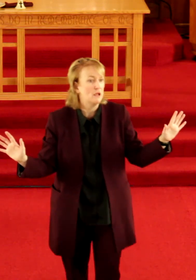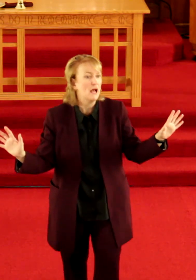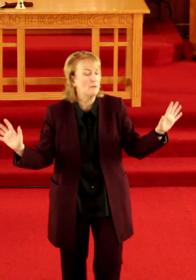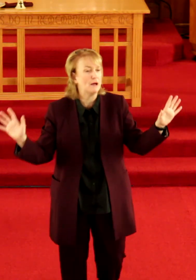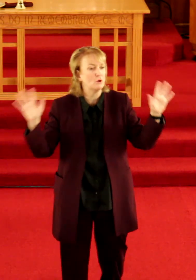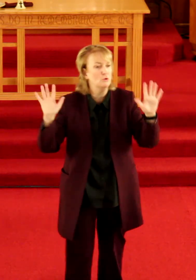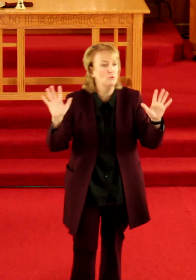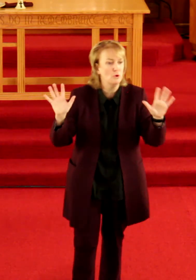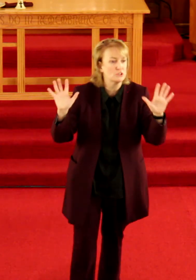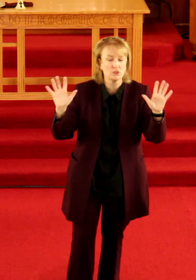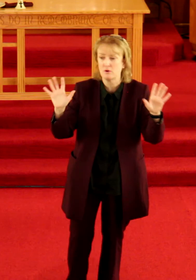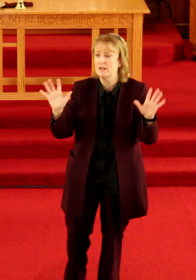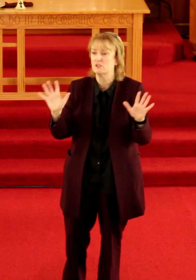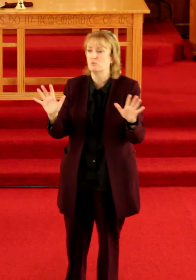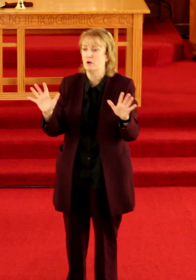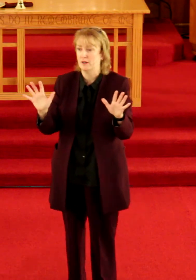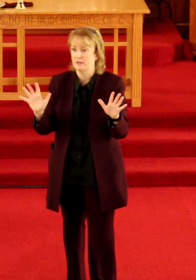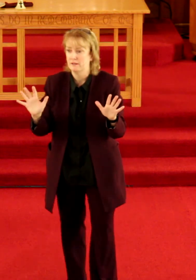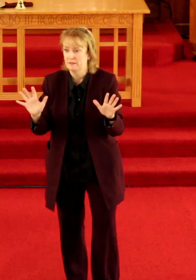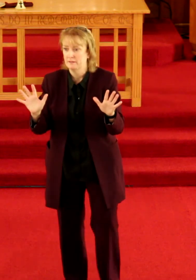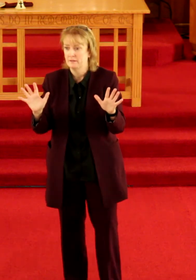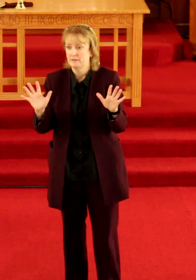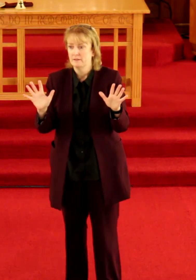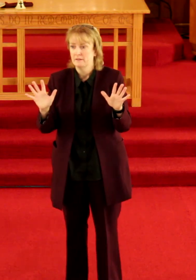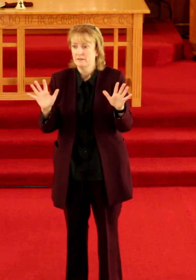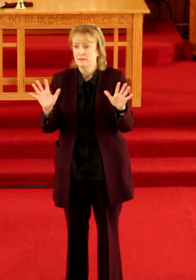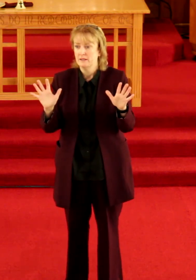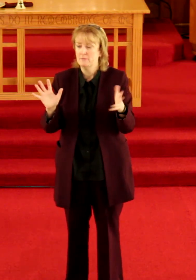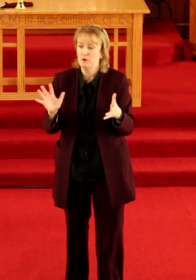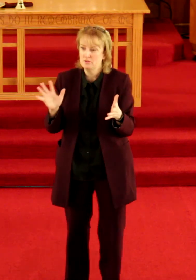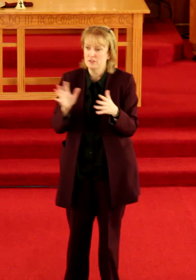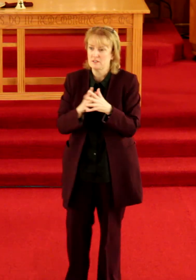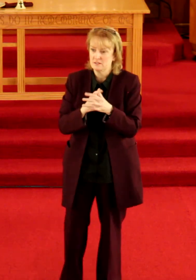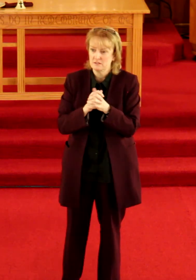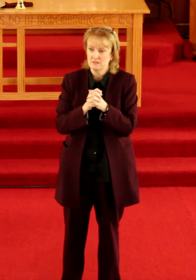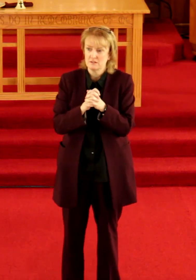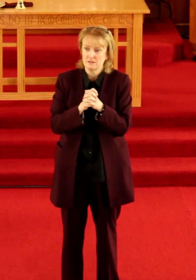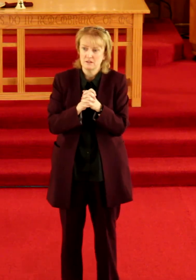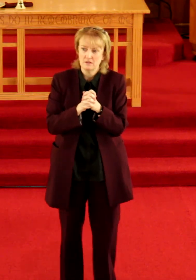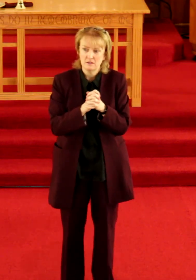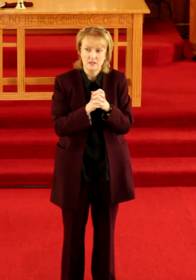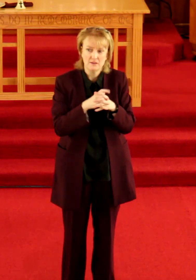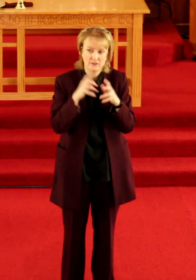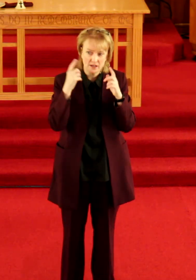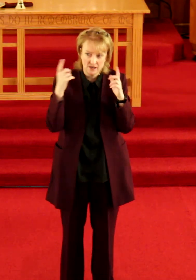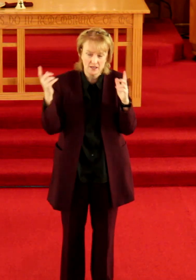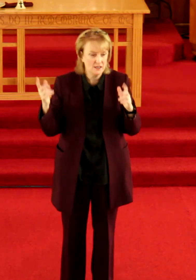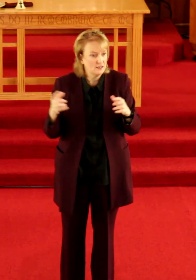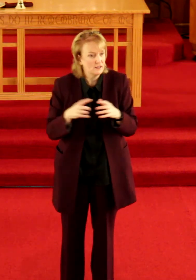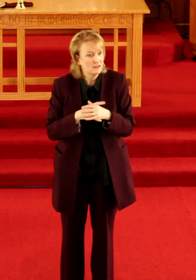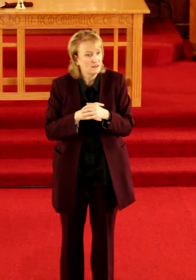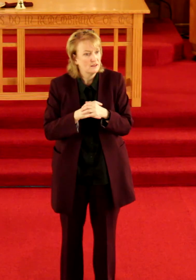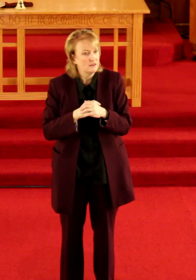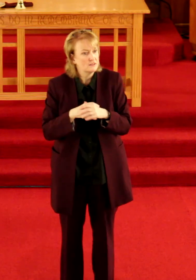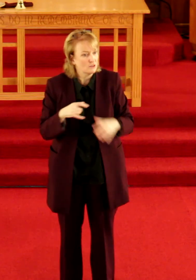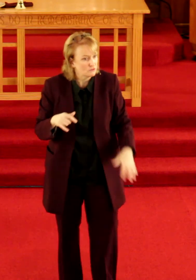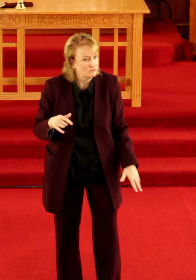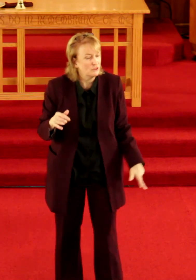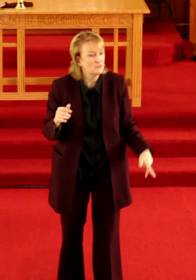about who was the greatest one and Paul says if an eye tells a foot